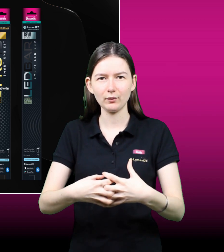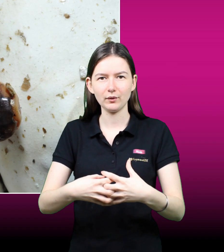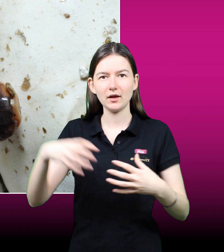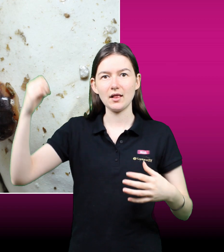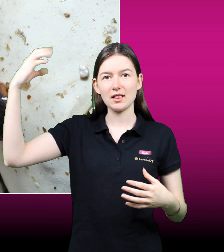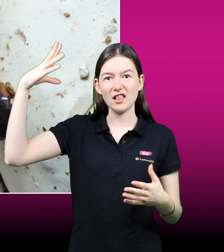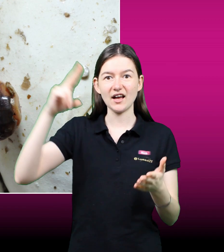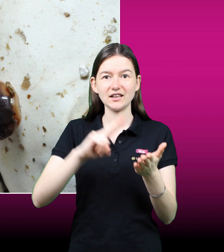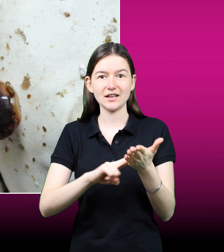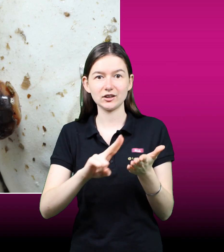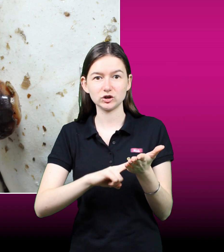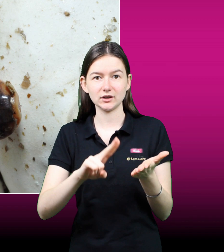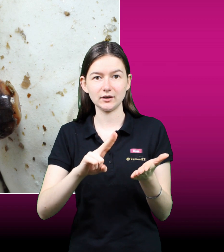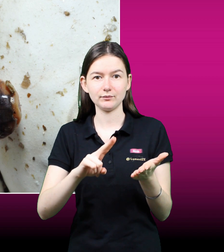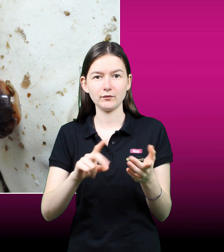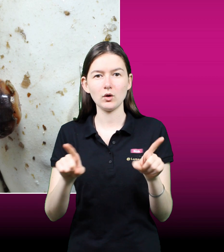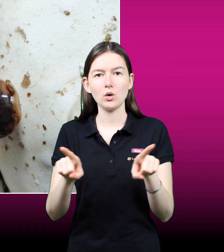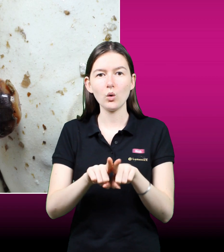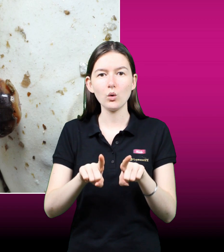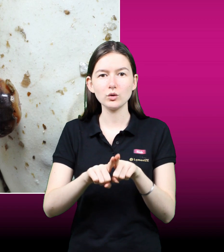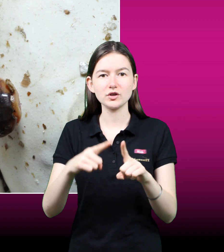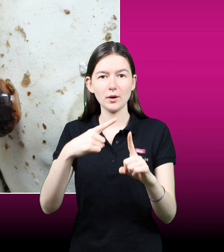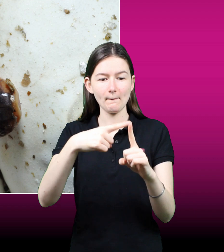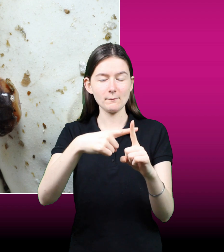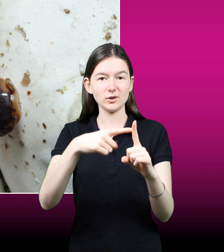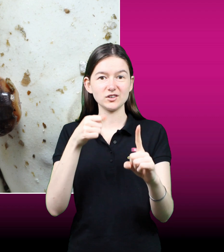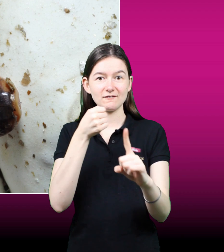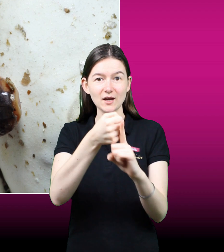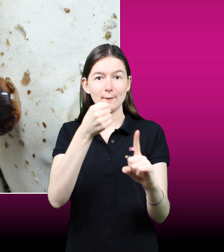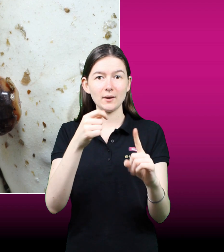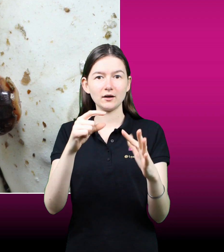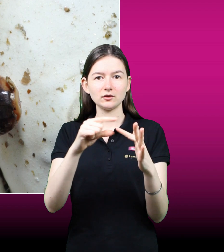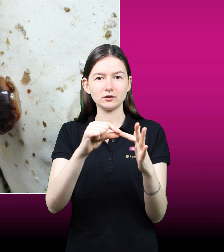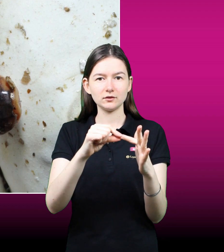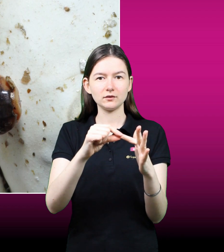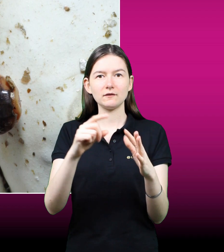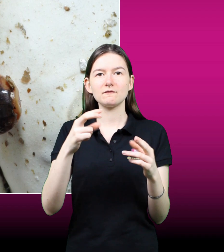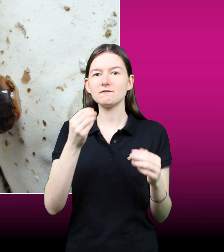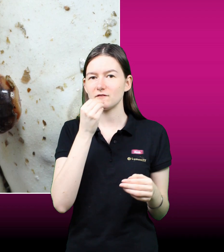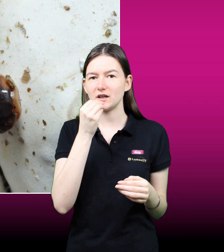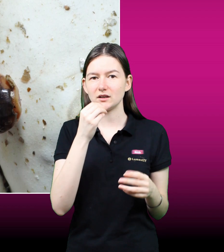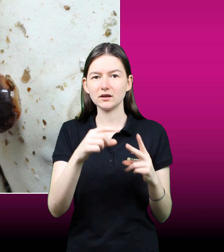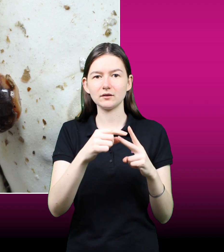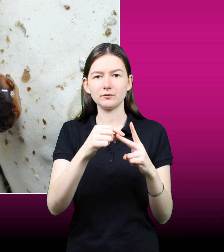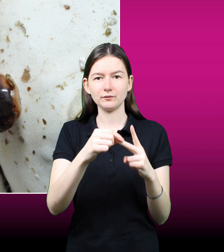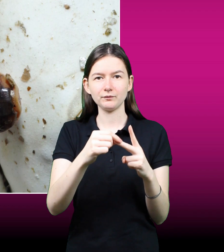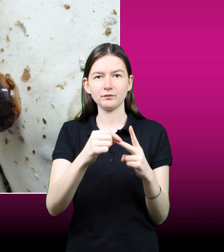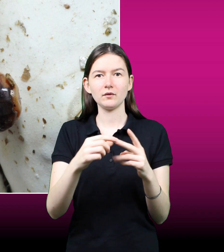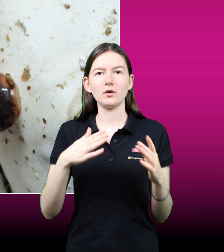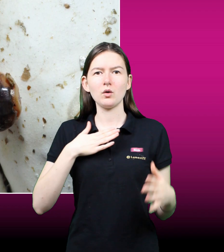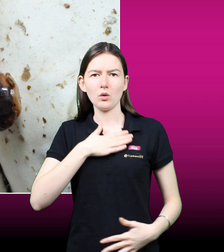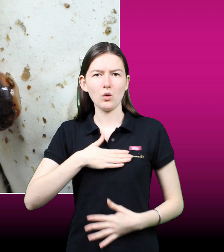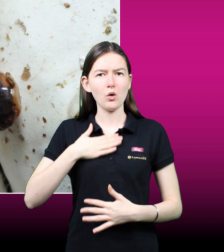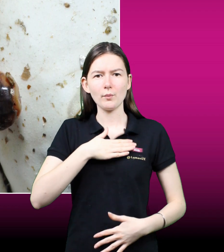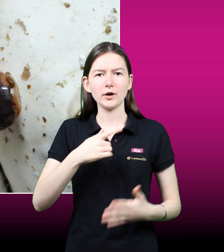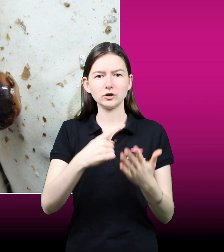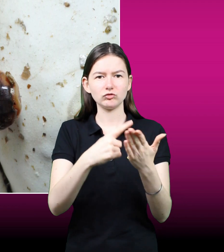Luminize-enabled can also help increase captive breeding through the replication of natural reproductive cycles set